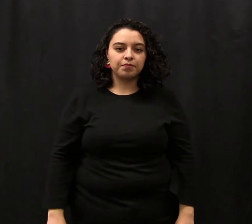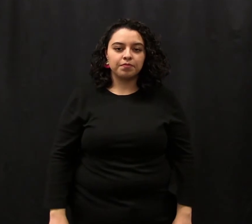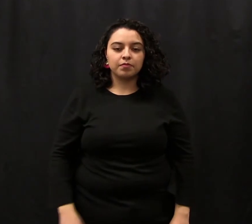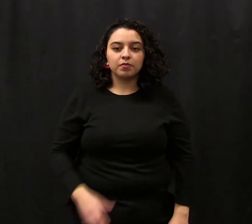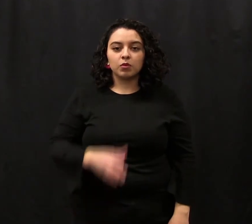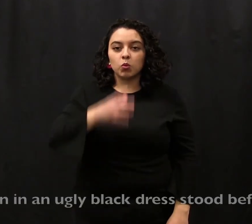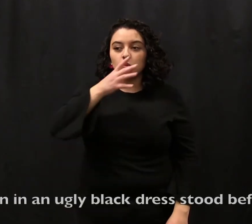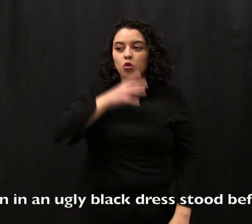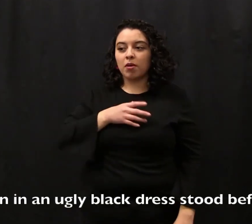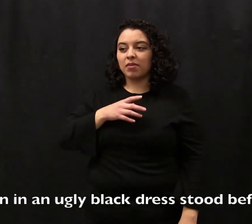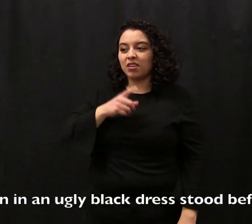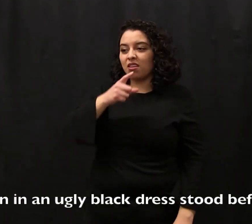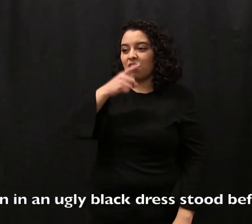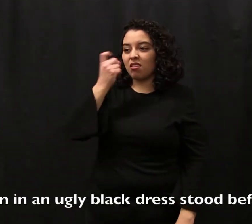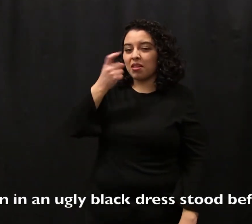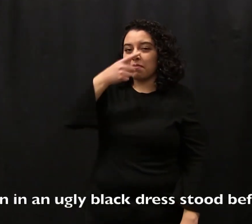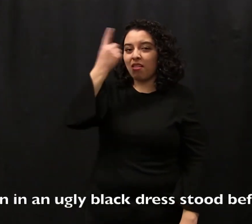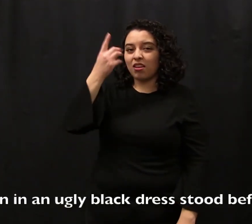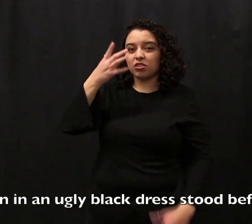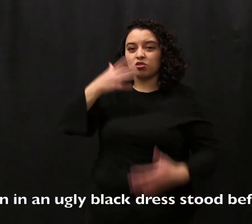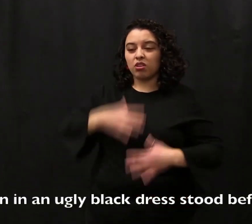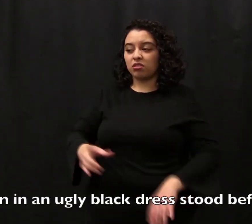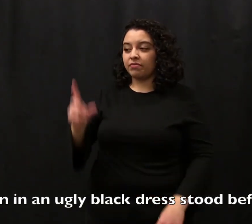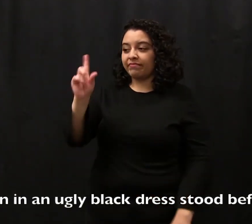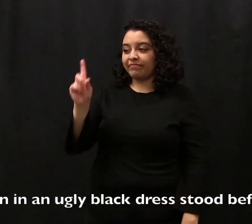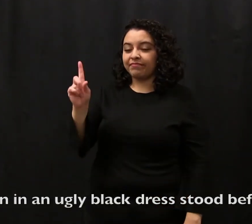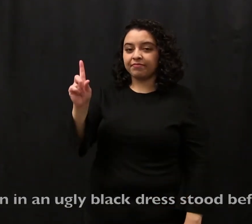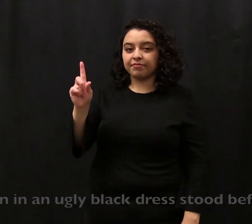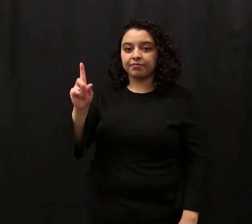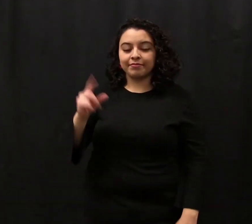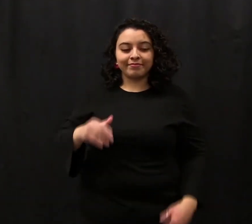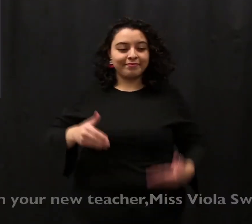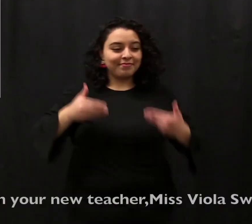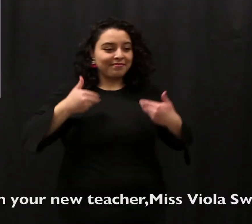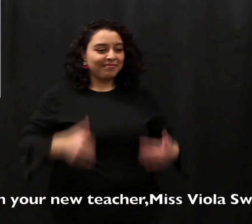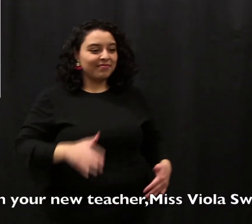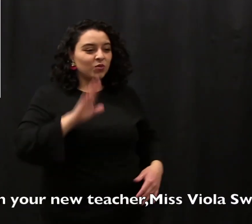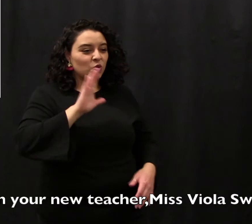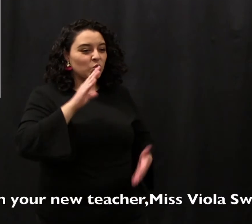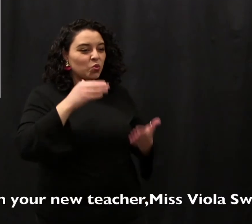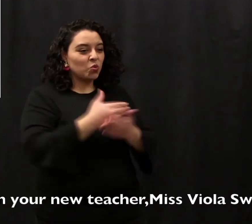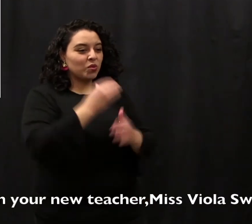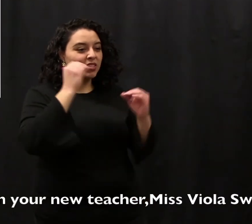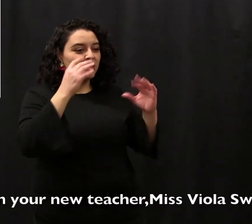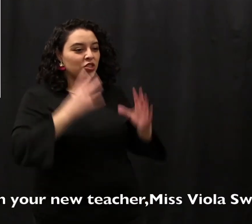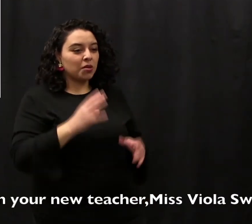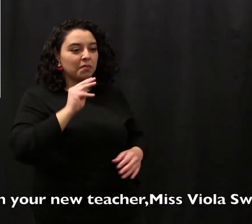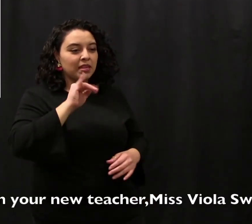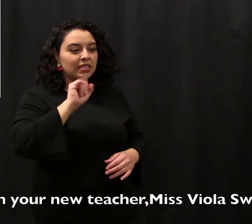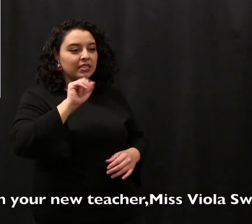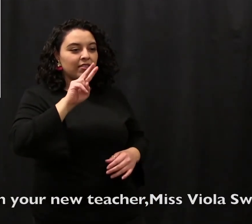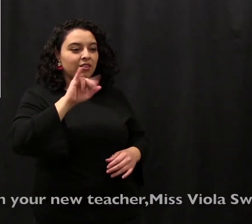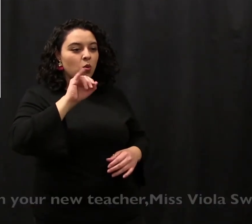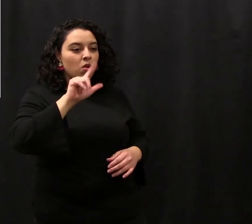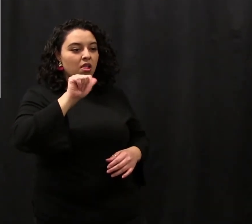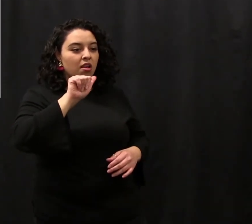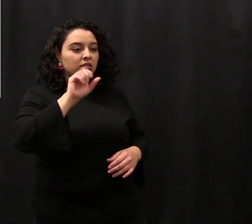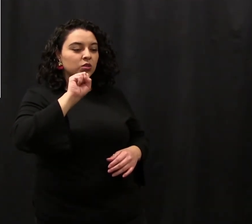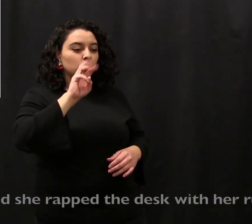A woman in an ugly black dress stood before them. I'm your new teacher, Miss Fawala Swamp. She